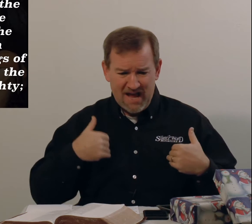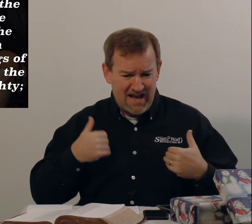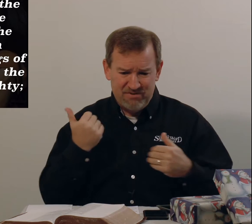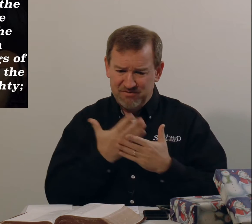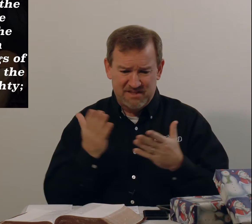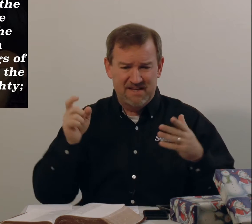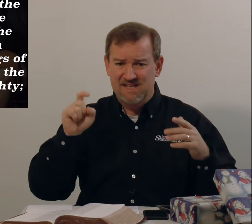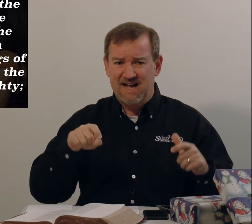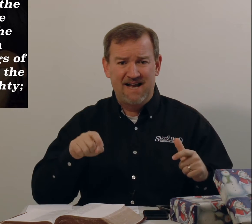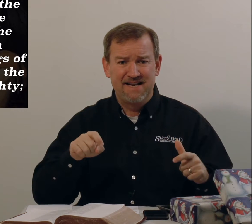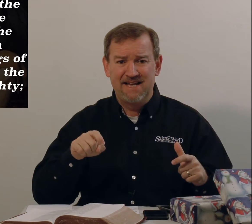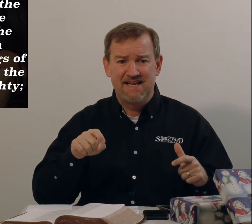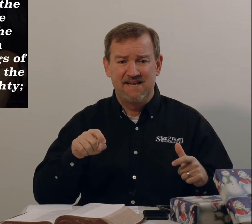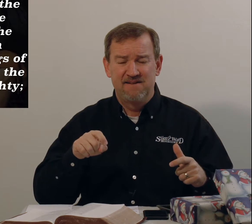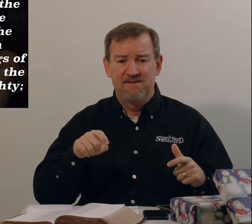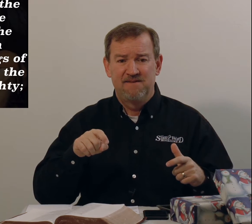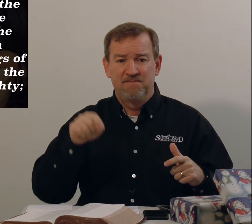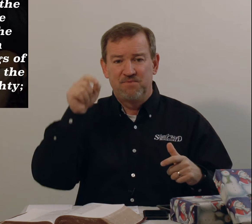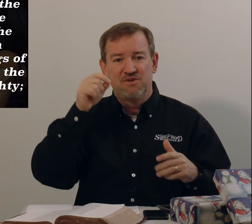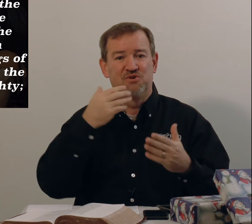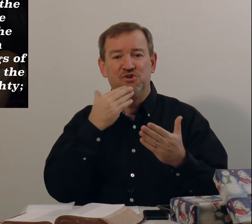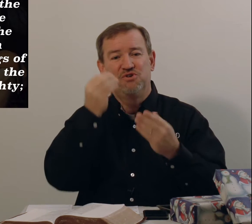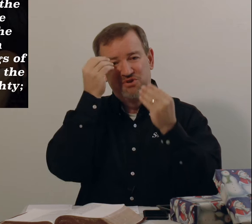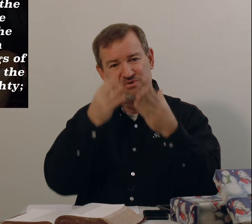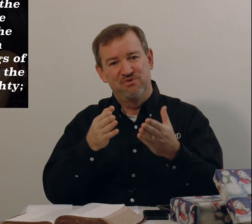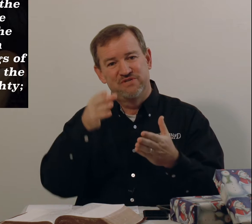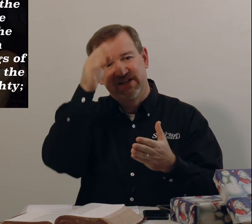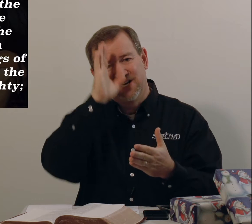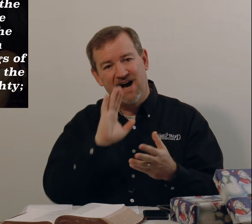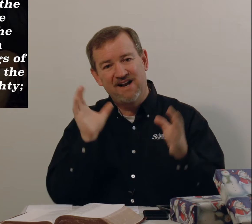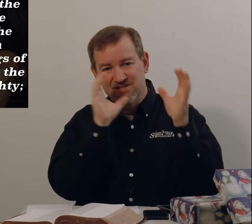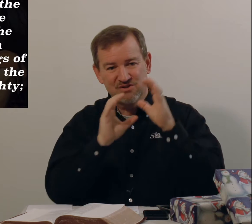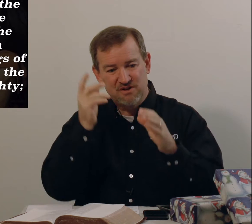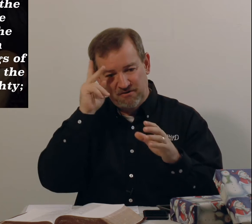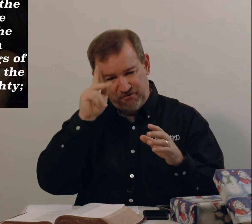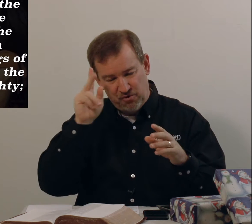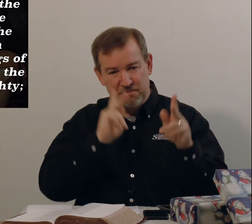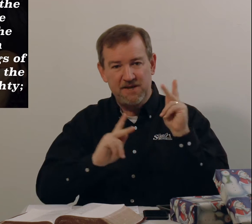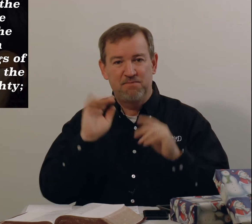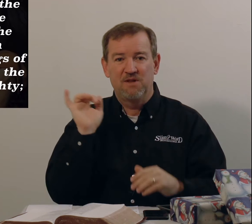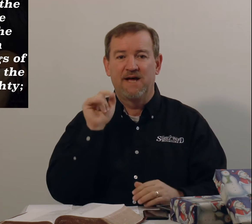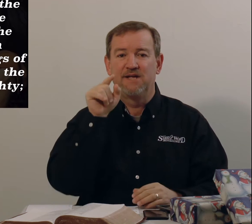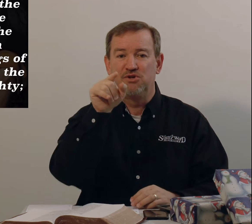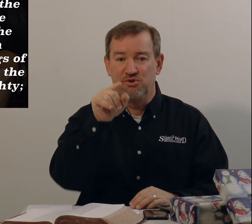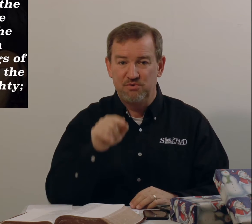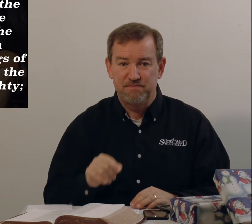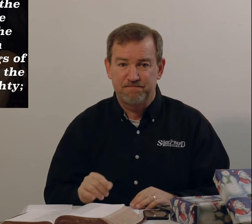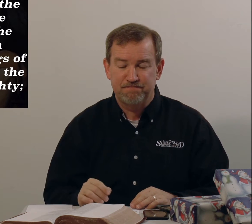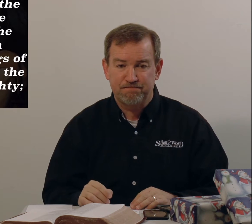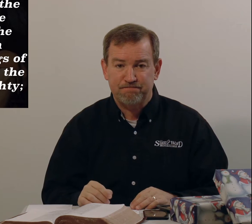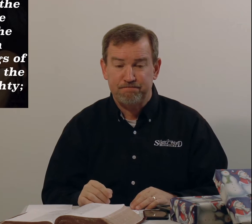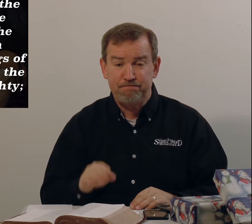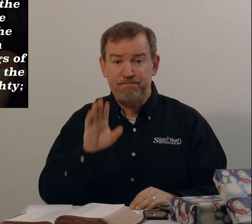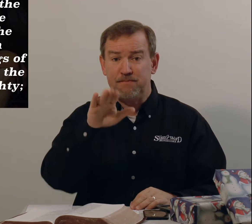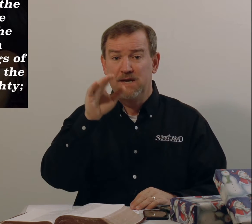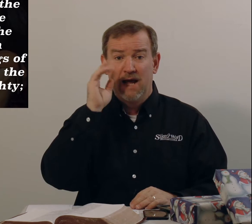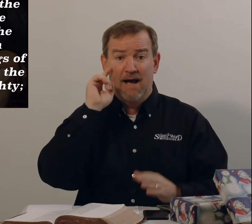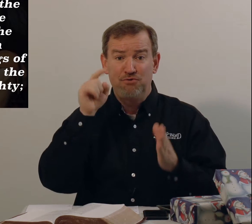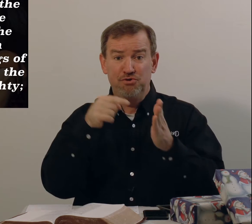have everything that I need. Good news. God is looking for people like you. Have you